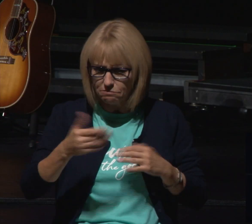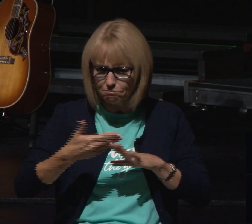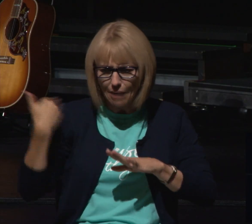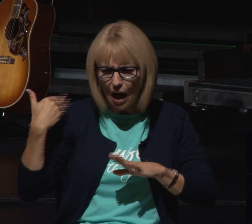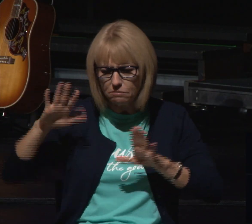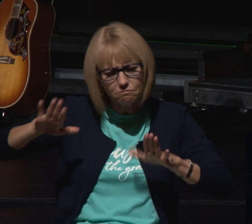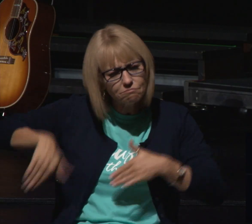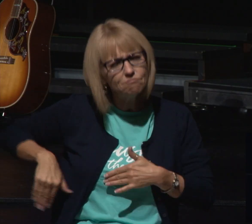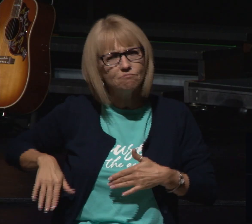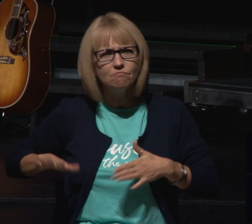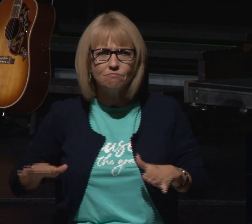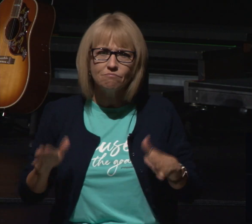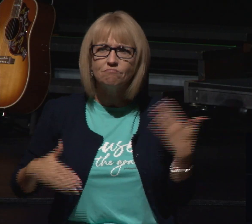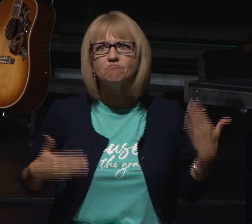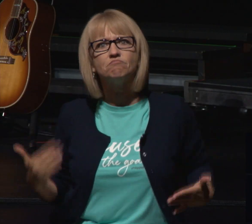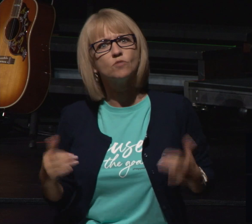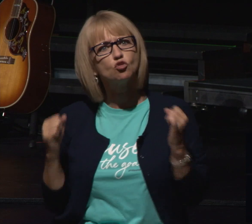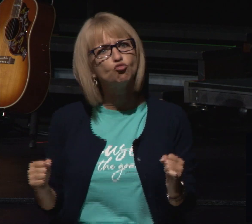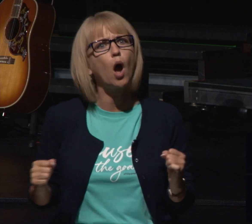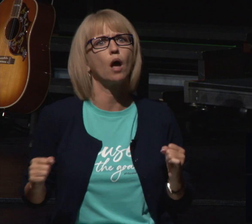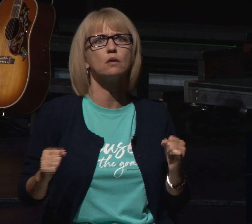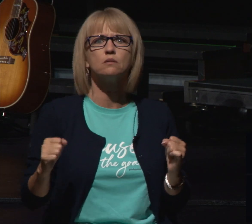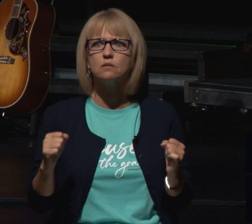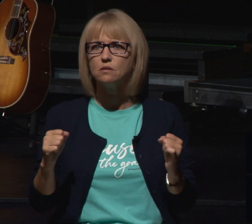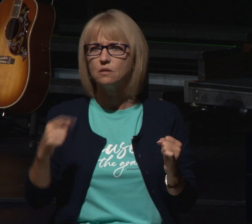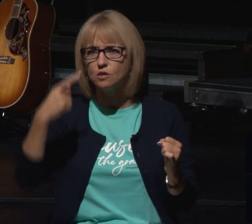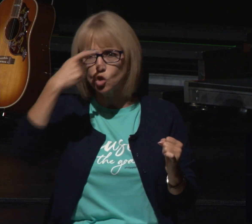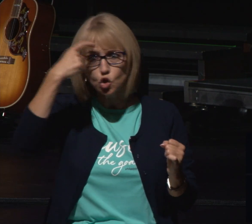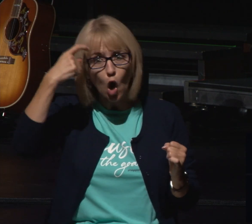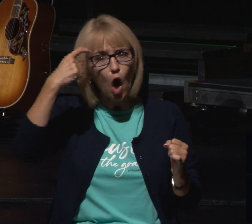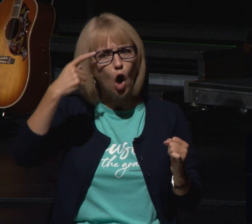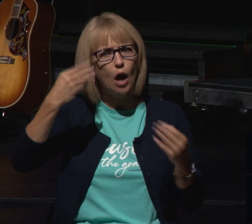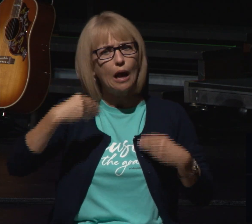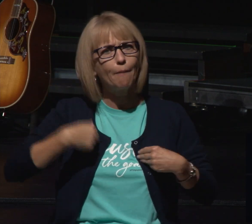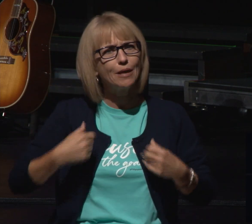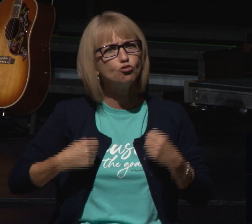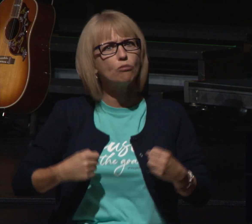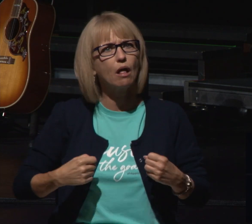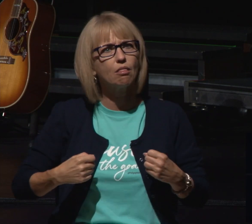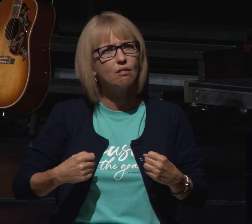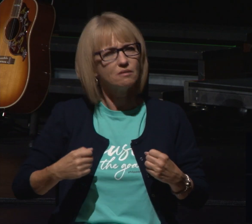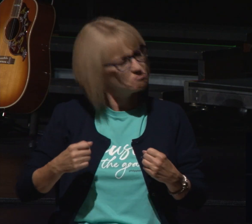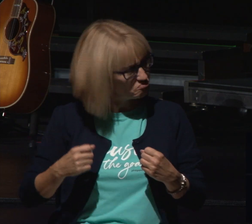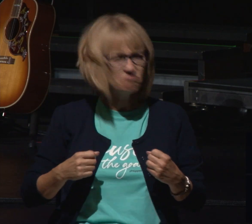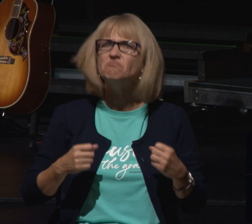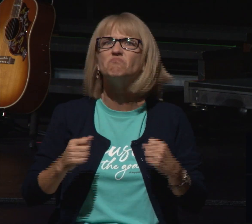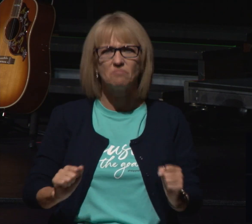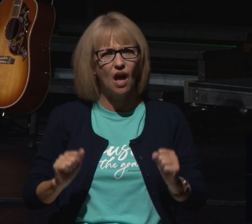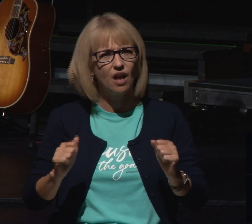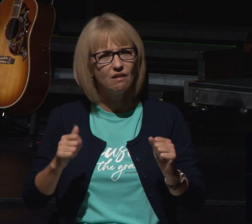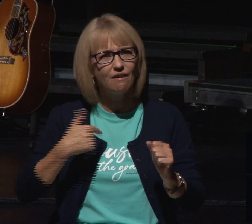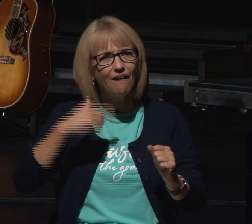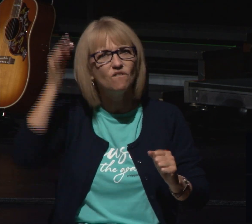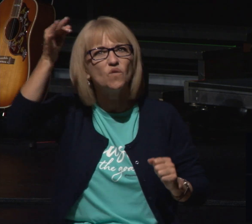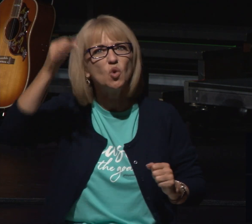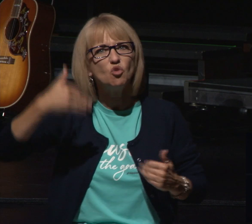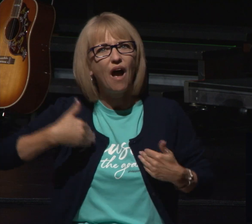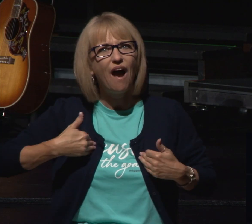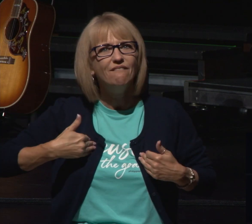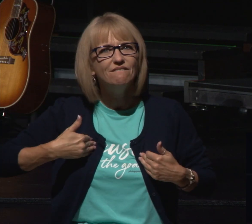healthy way but in a greater way in a stronger way because the scars in your life and realize that you have a future